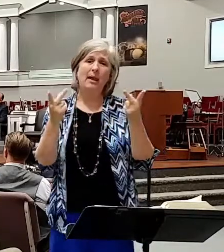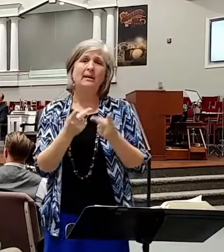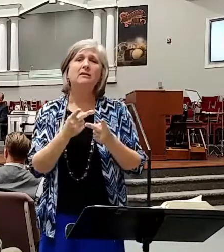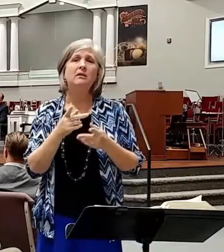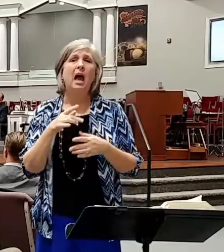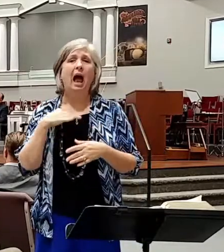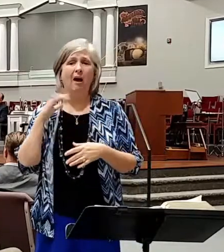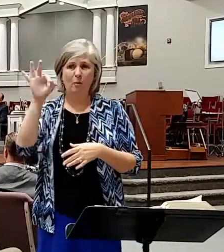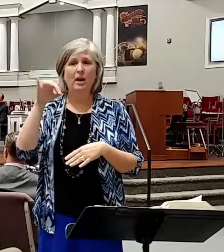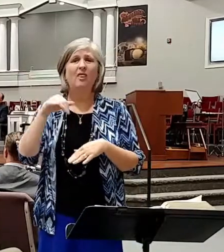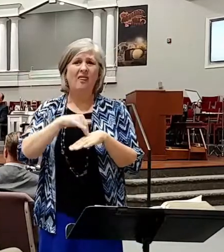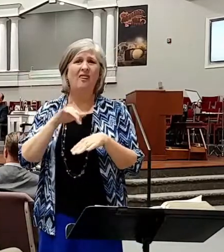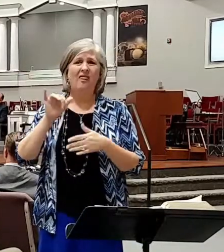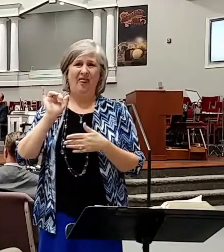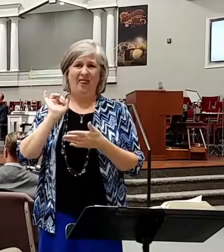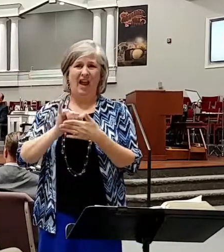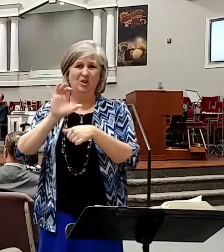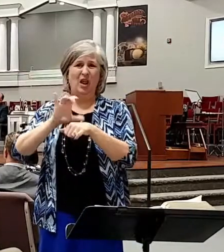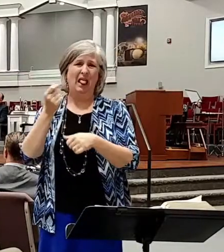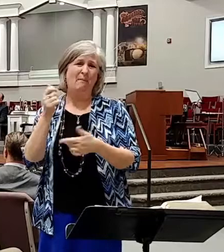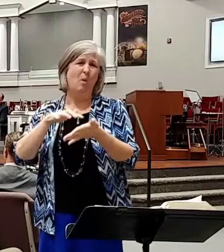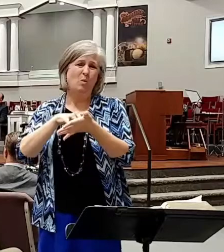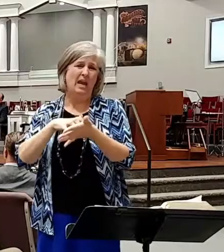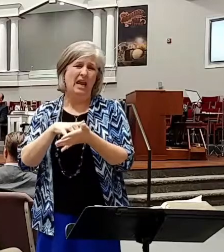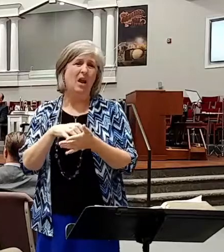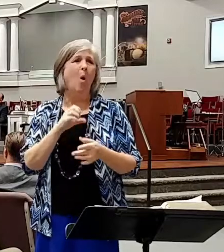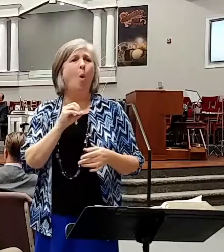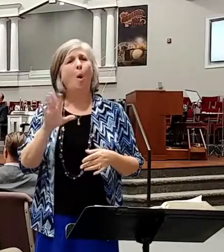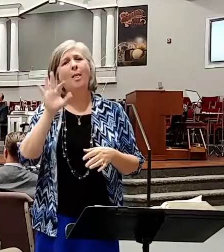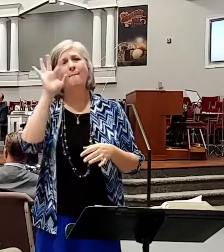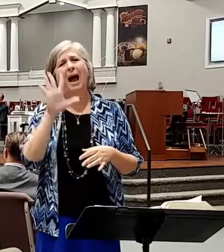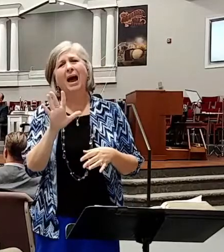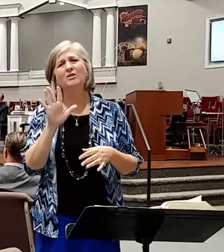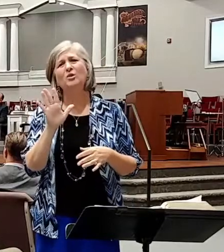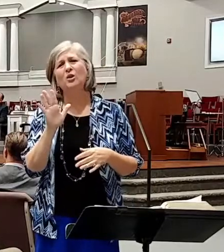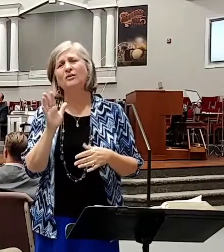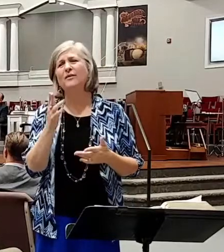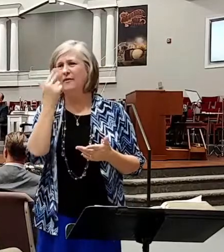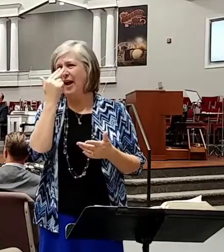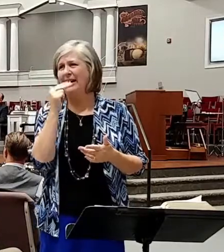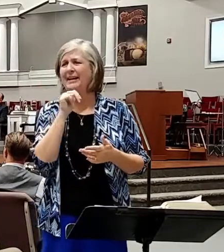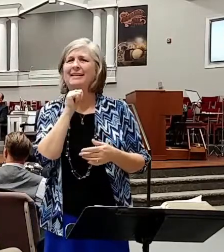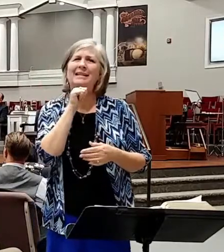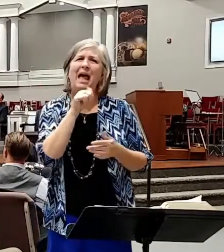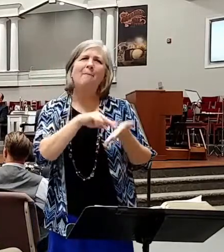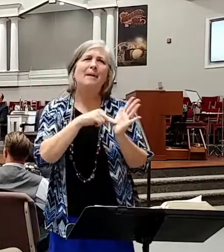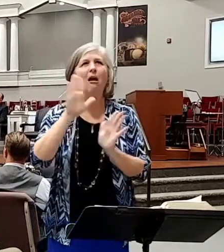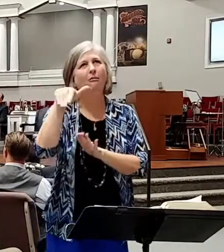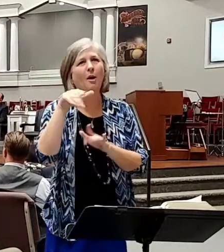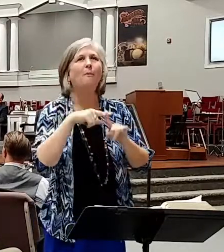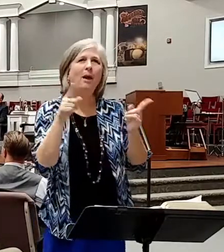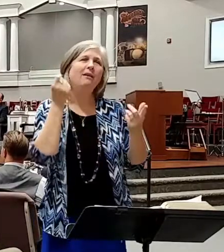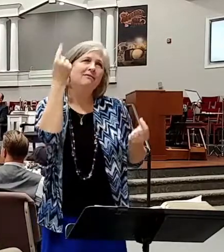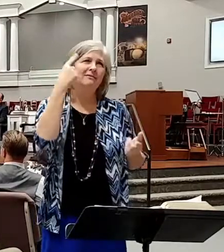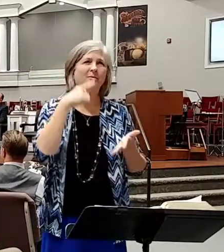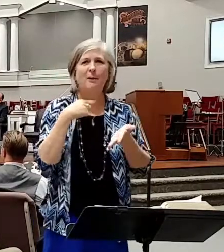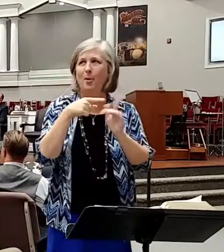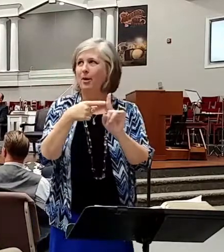it. Or the pastor's a little bit funny, and I don't mean that in the sense that he has a limp wrist, but you know what I'm saying. I mean, he's just a little bit